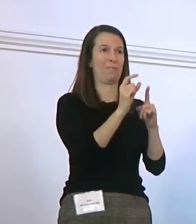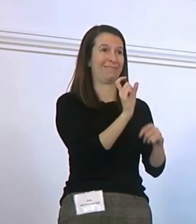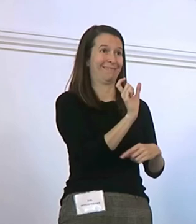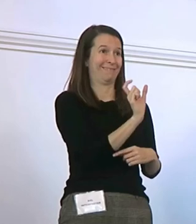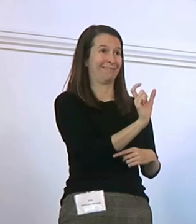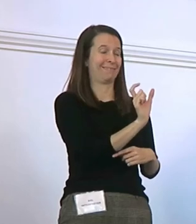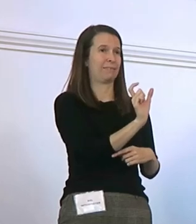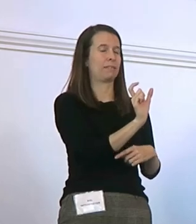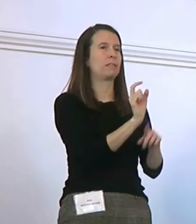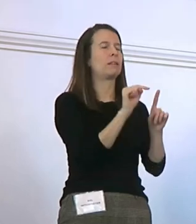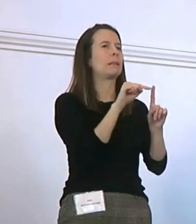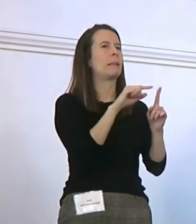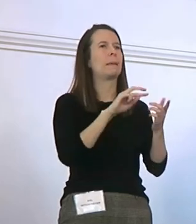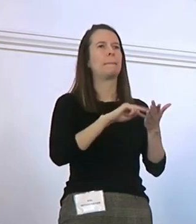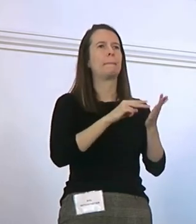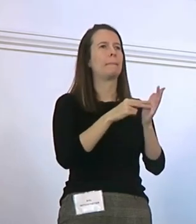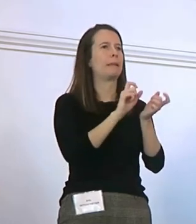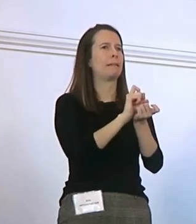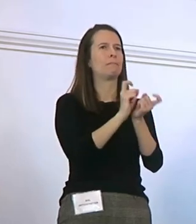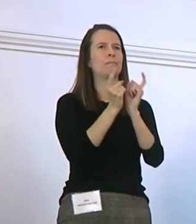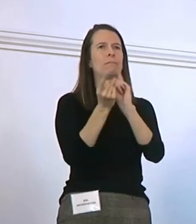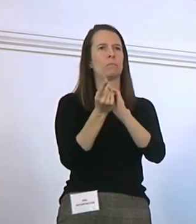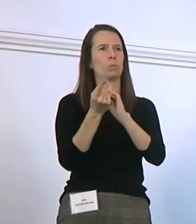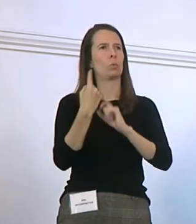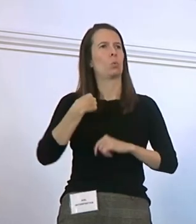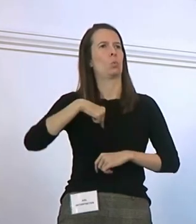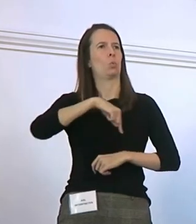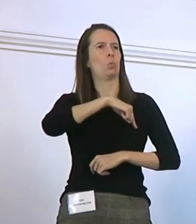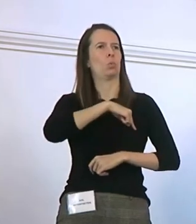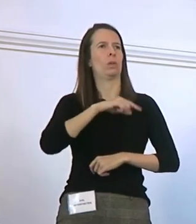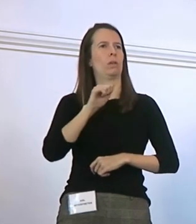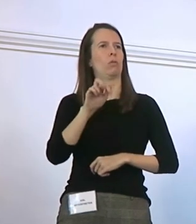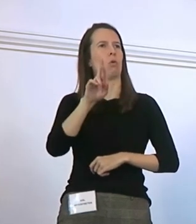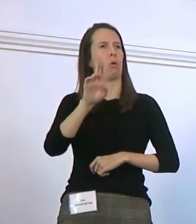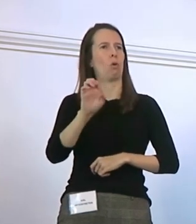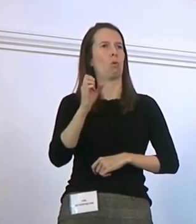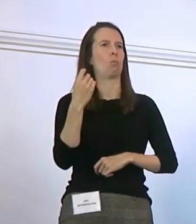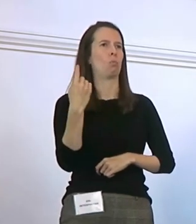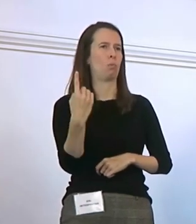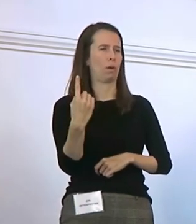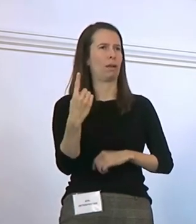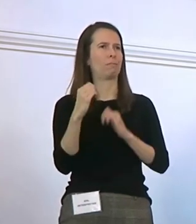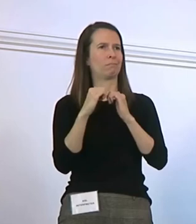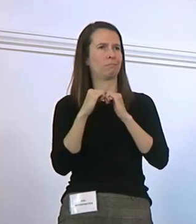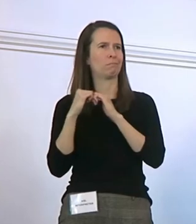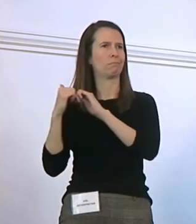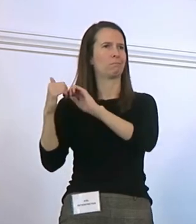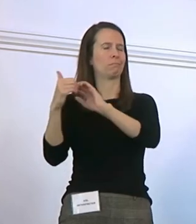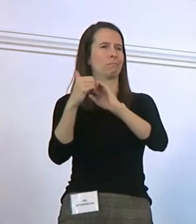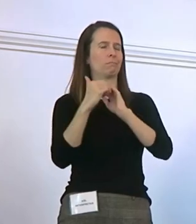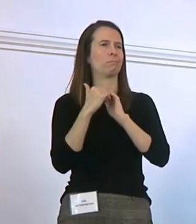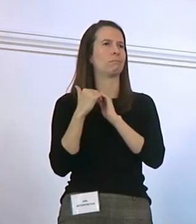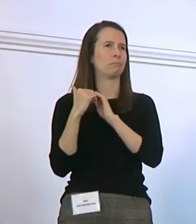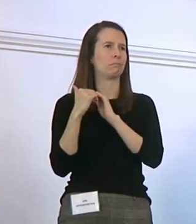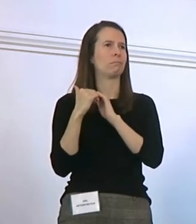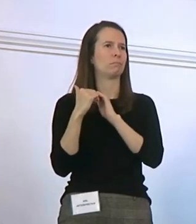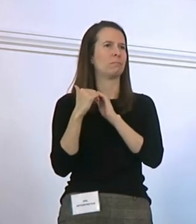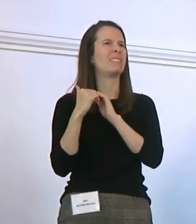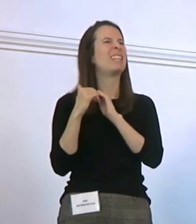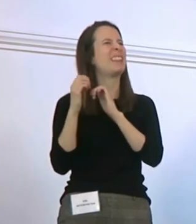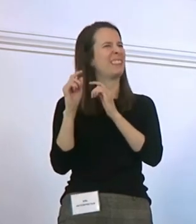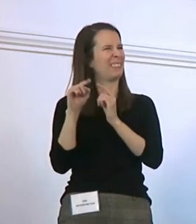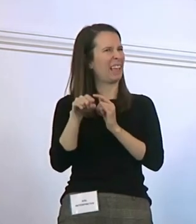Nutsamot simply means we are one. That for me interprets to the word inclusion.